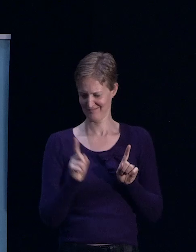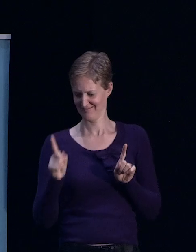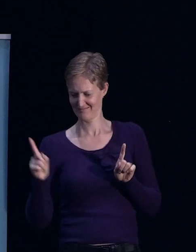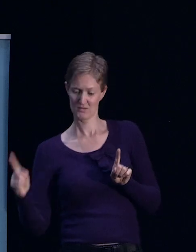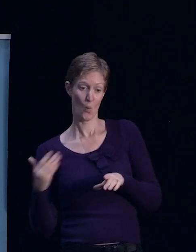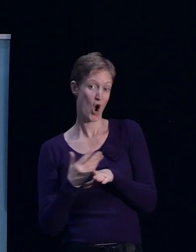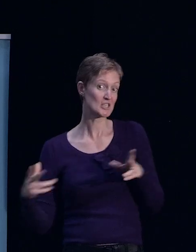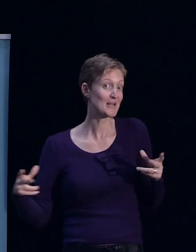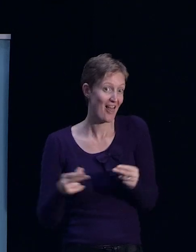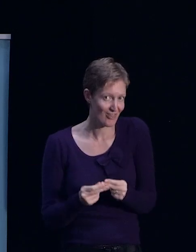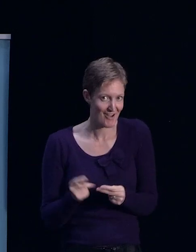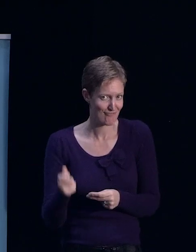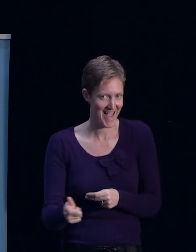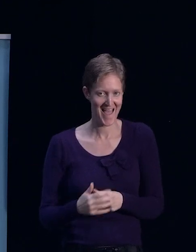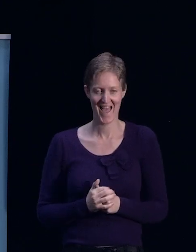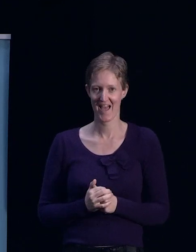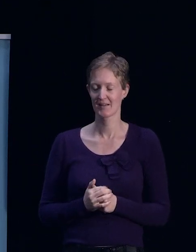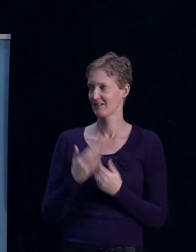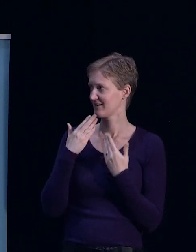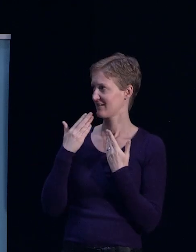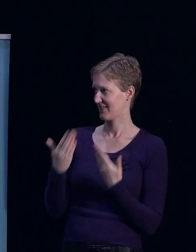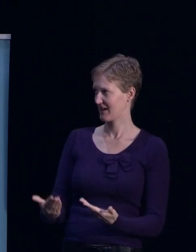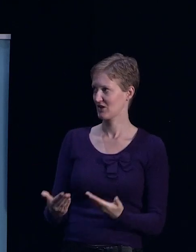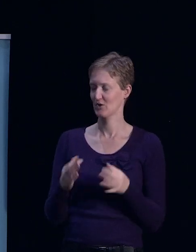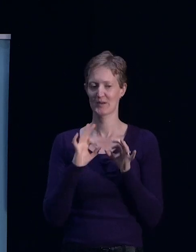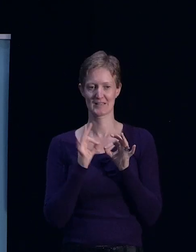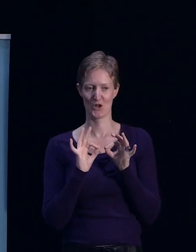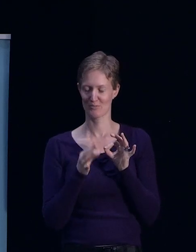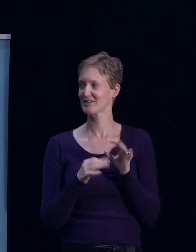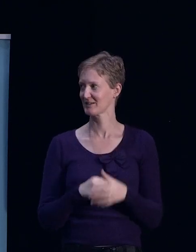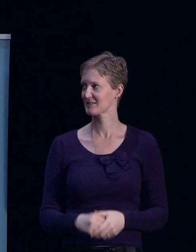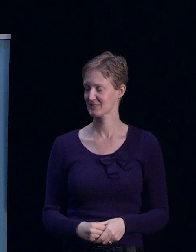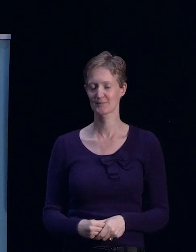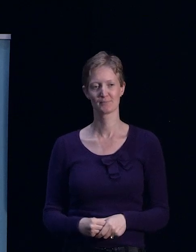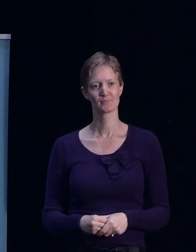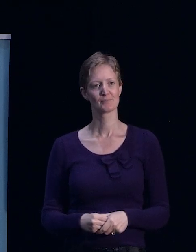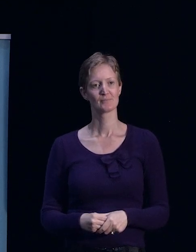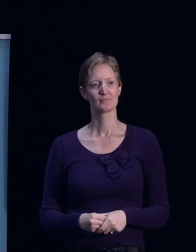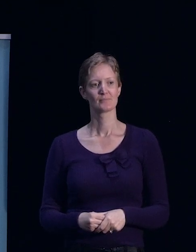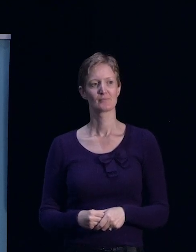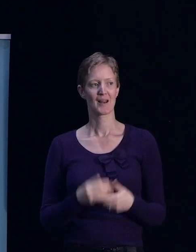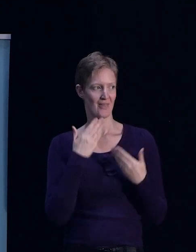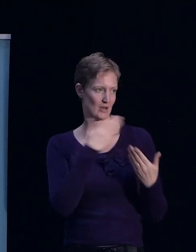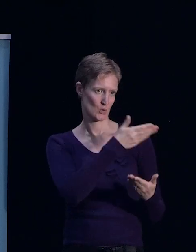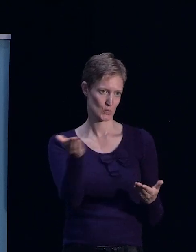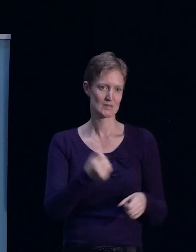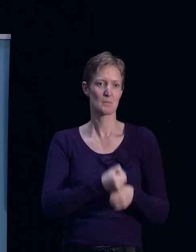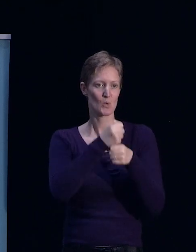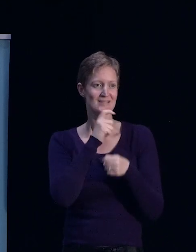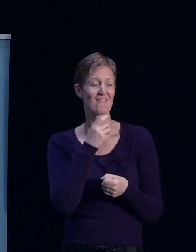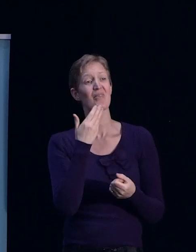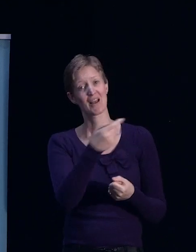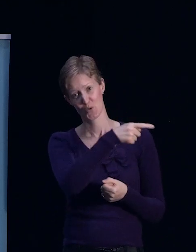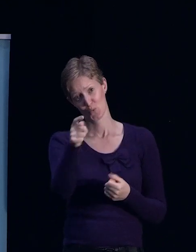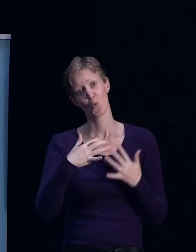cooperating, which is very nice. thank you to our very lovely sign people helping us and to support stuff. And thank you to you guys.